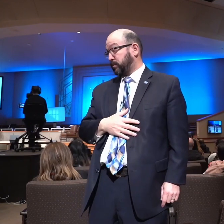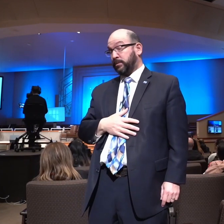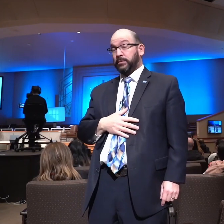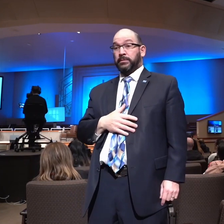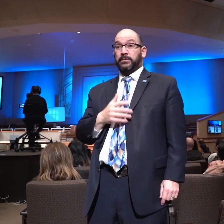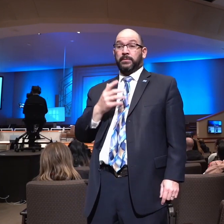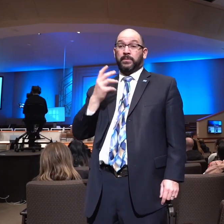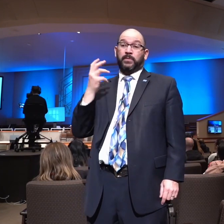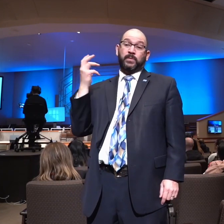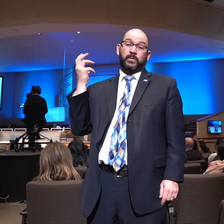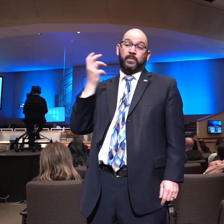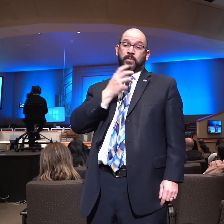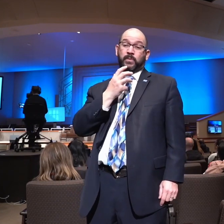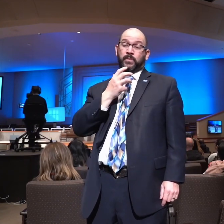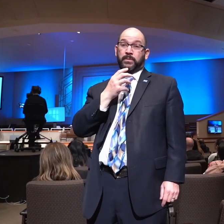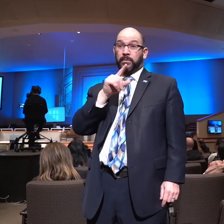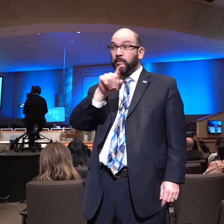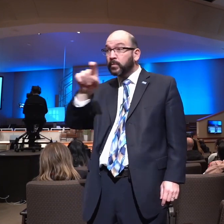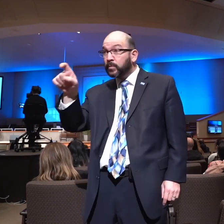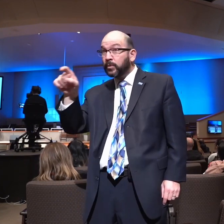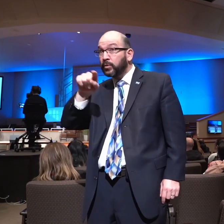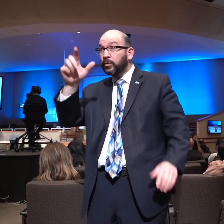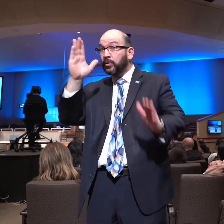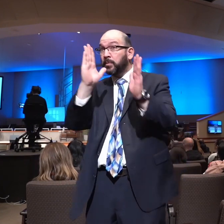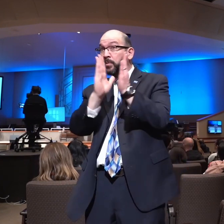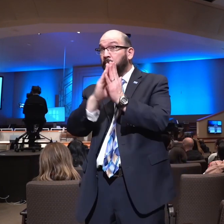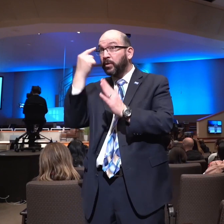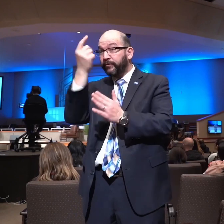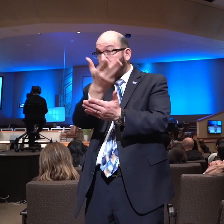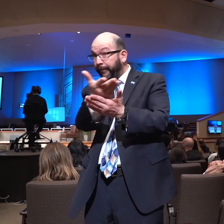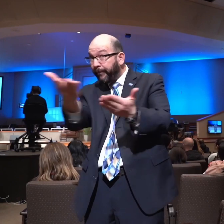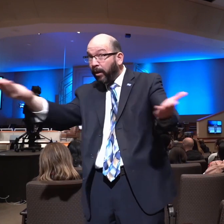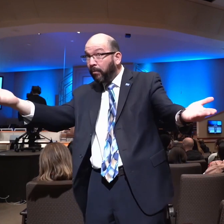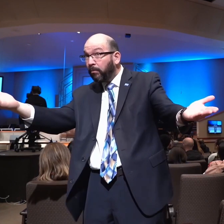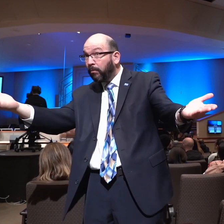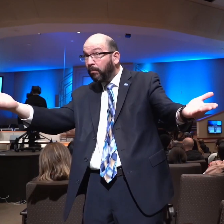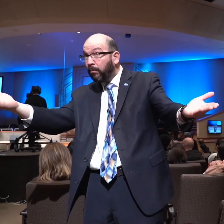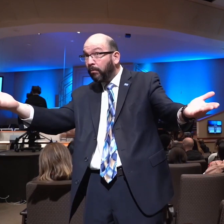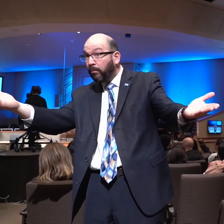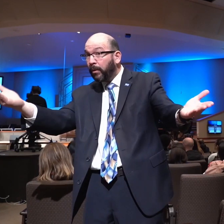I wonder, is anyone here praying for their pastor in this church?